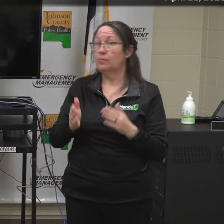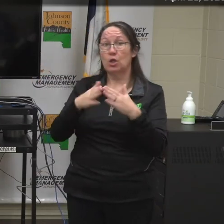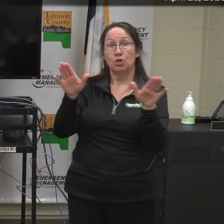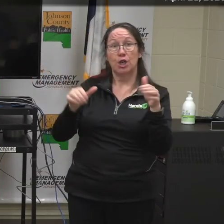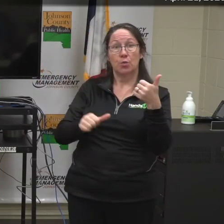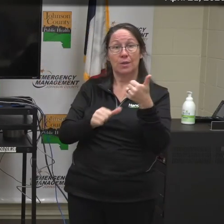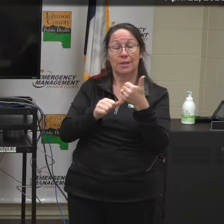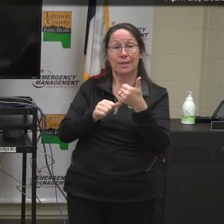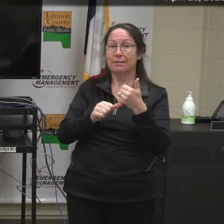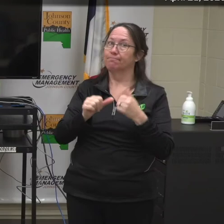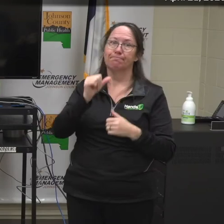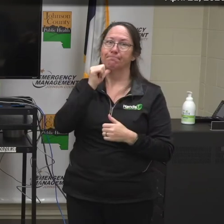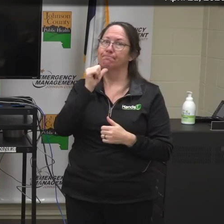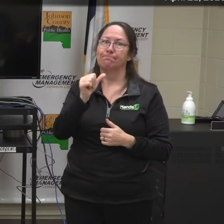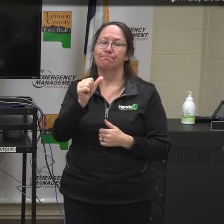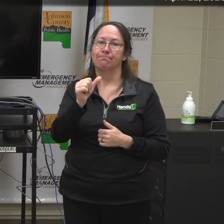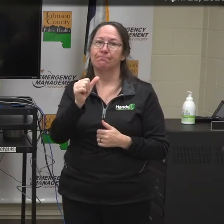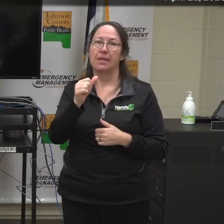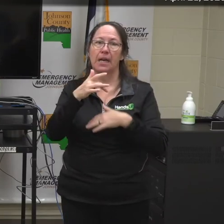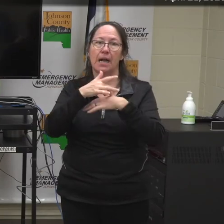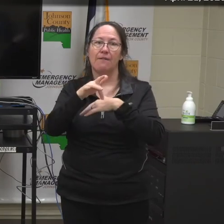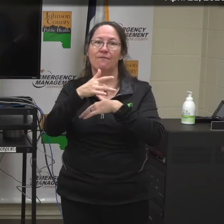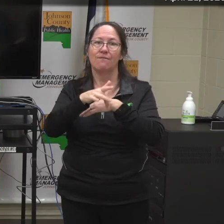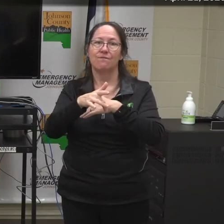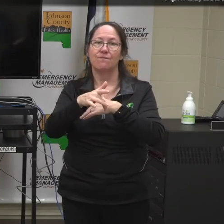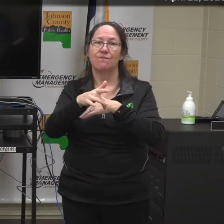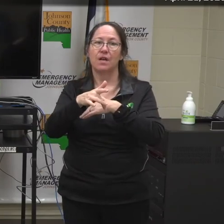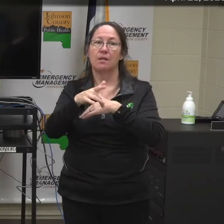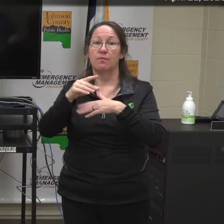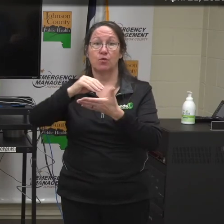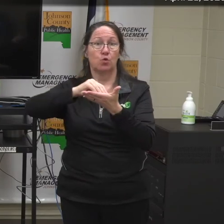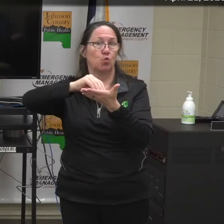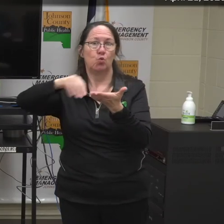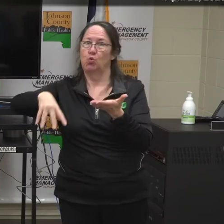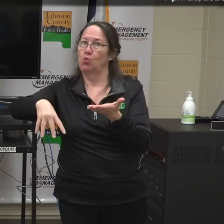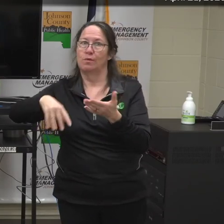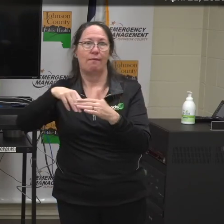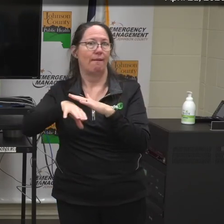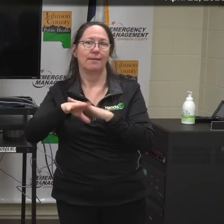assistance program is not available for students.